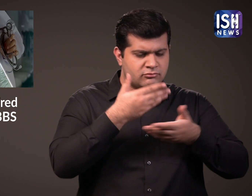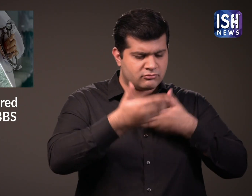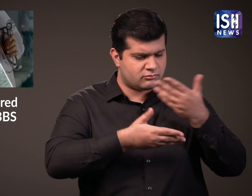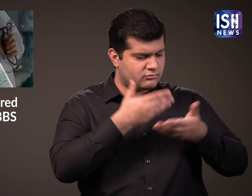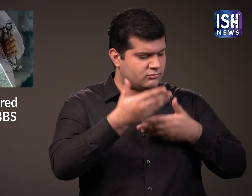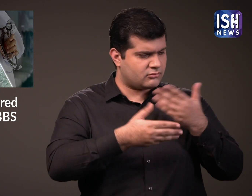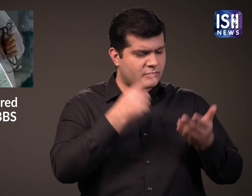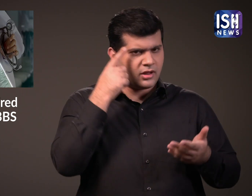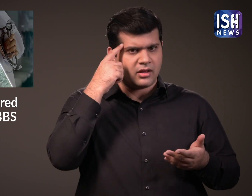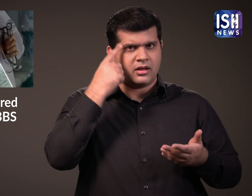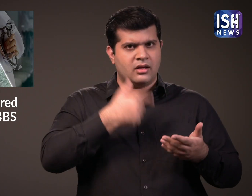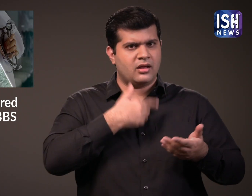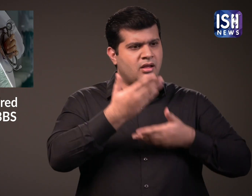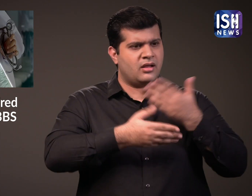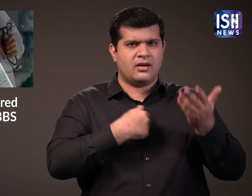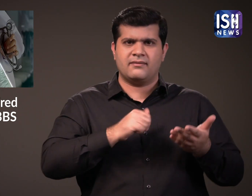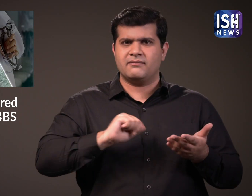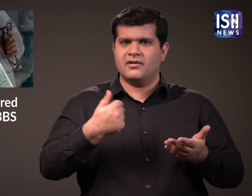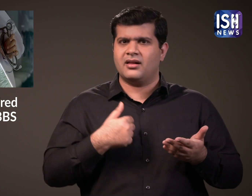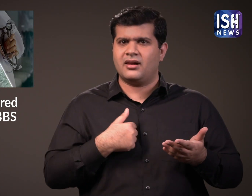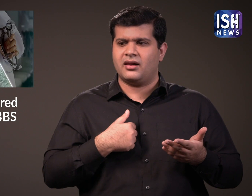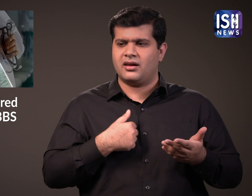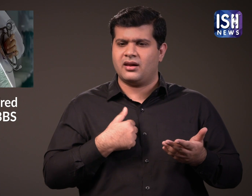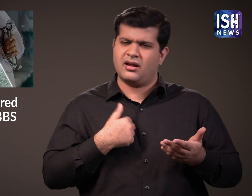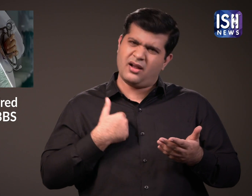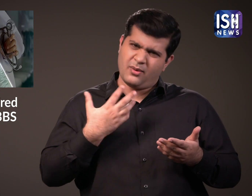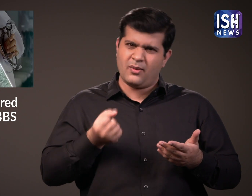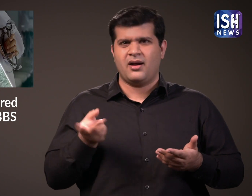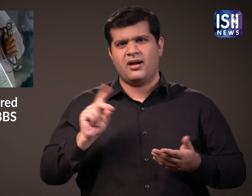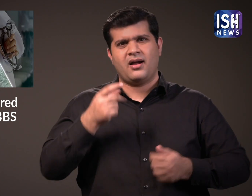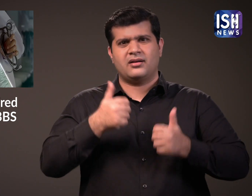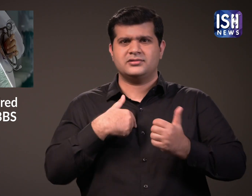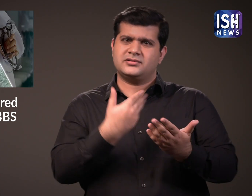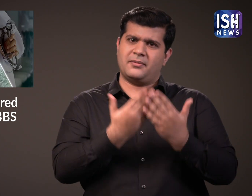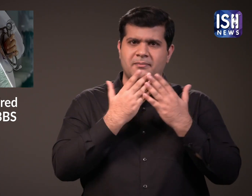While guiding her, he realised that he can appear for the exams too.